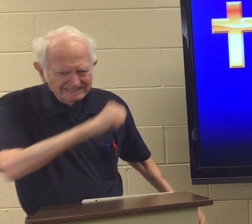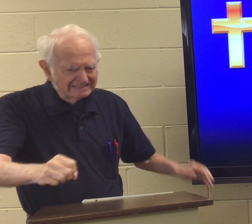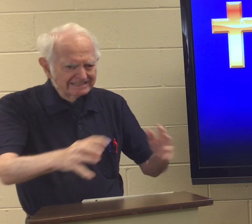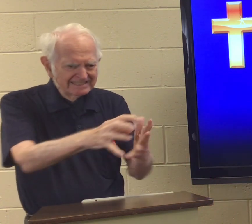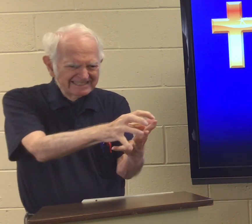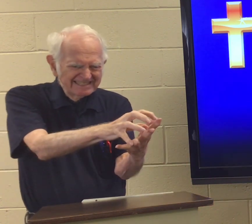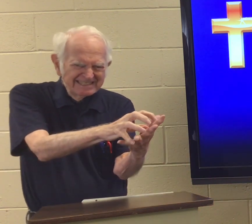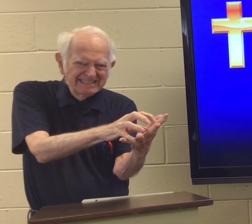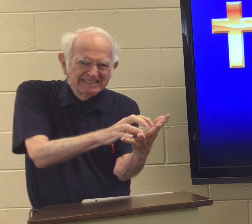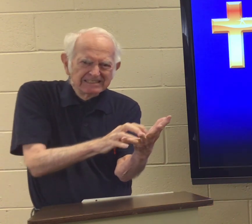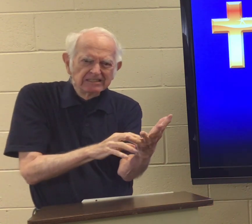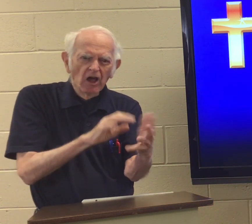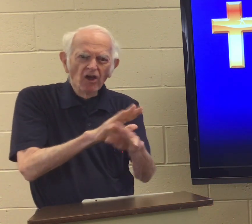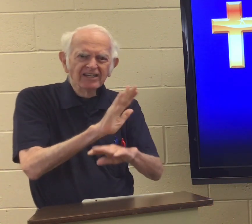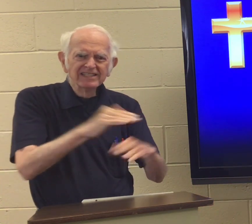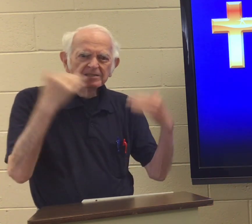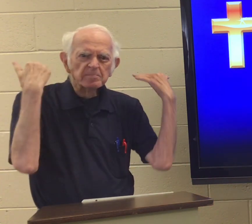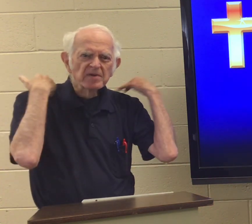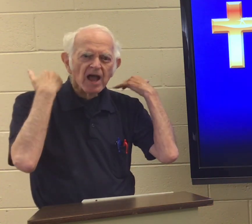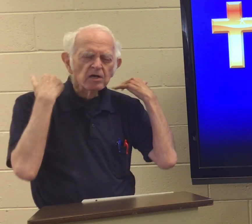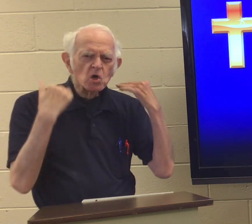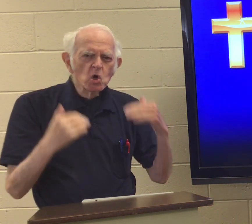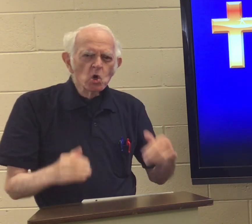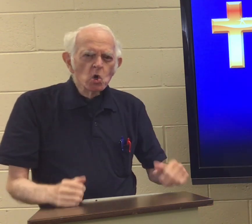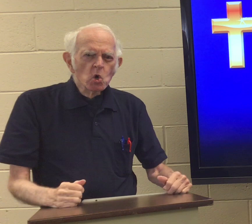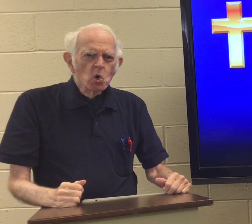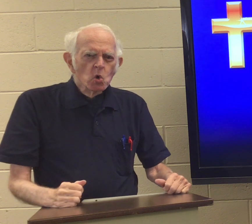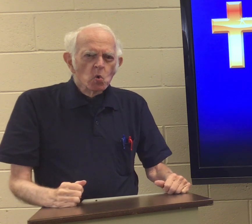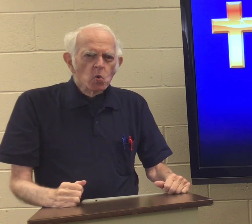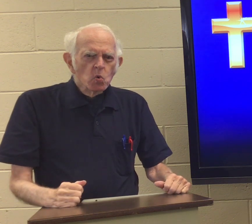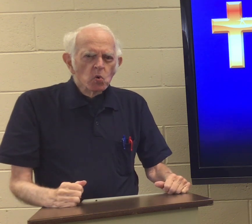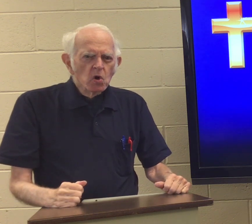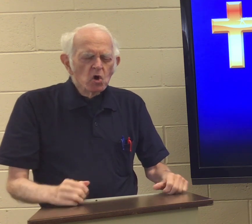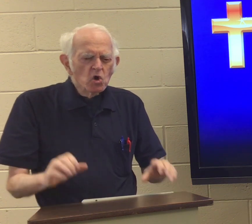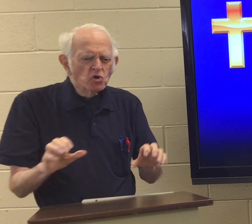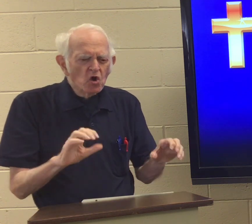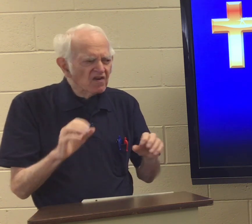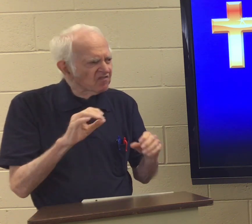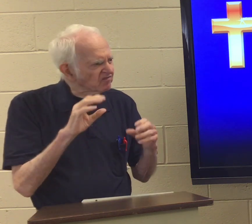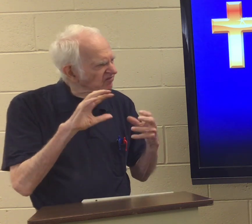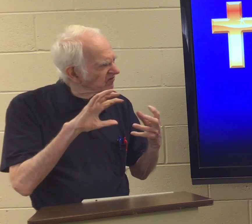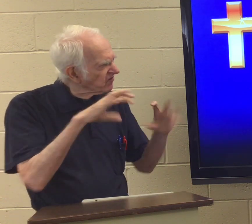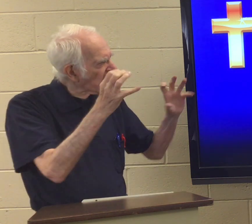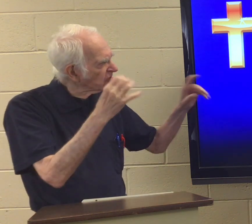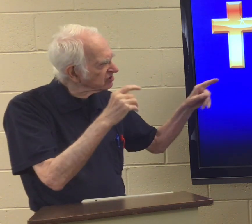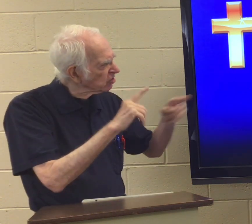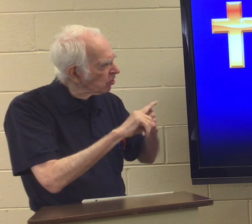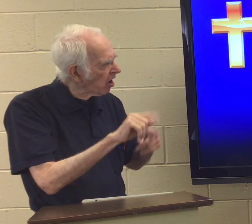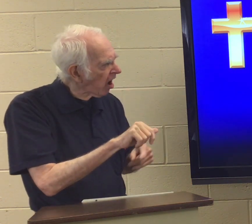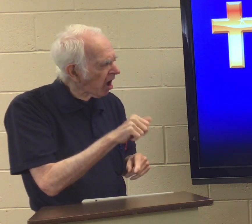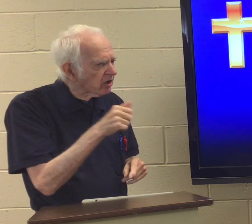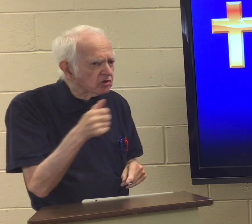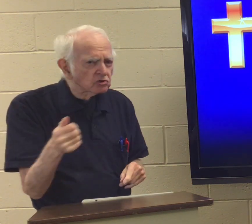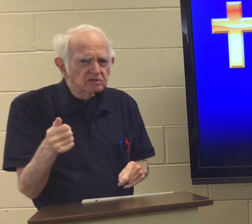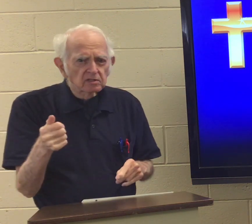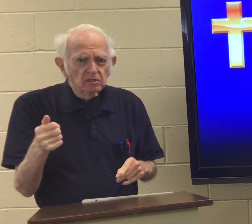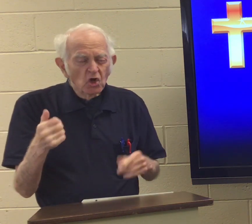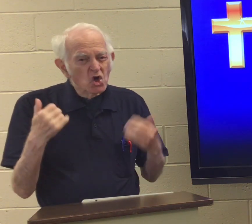They would slash him, and it would tear the skin on his back, doing violence to others.